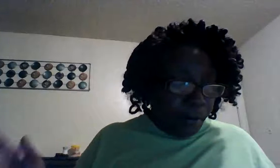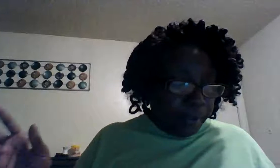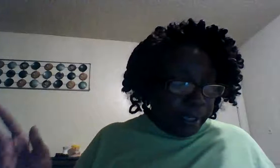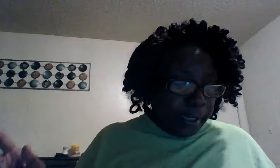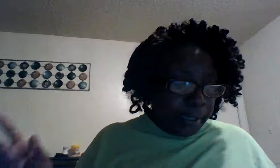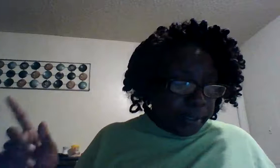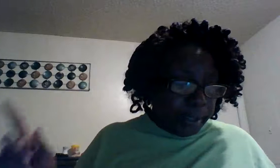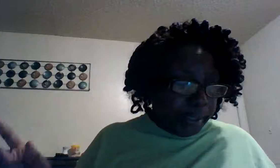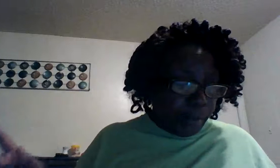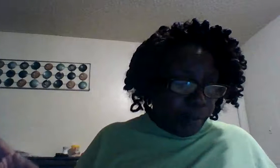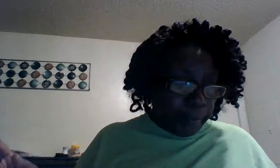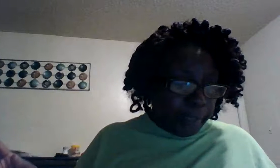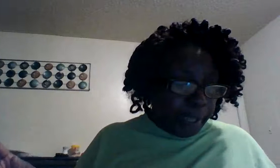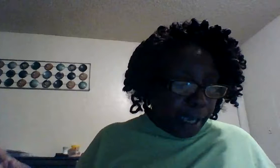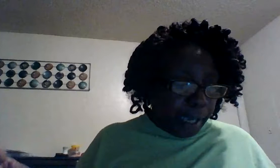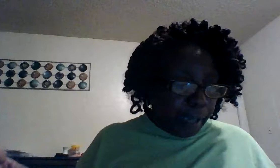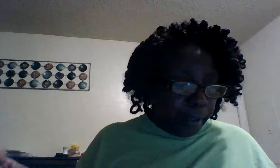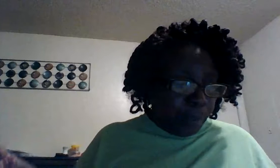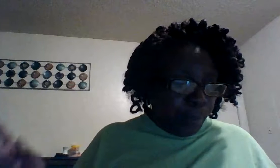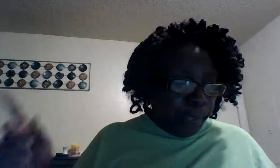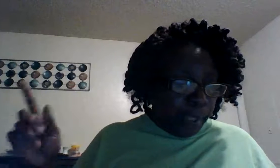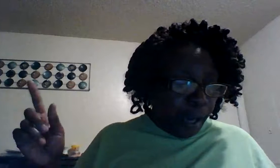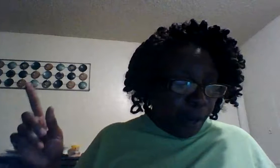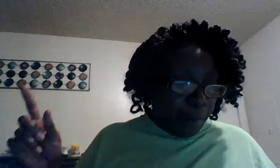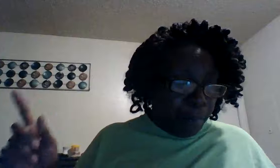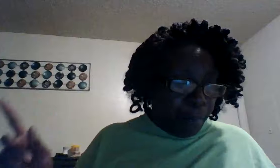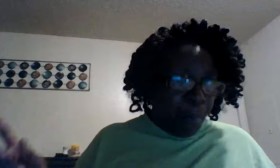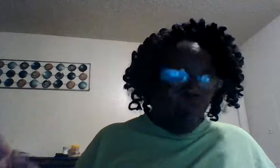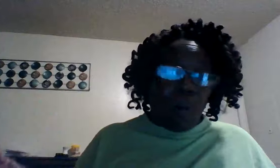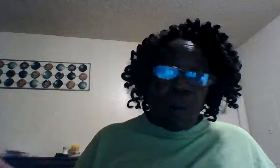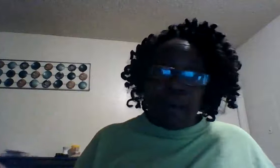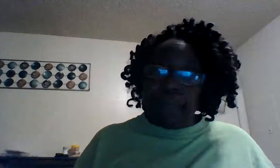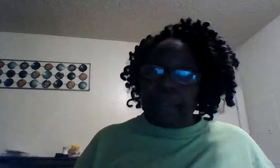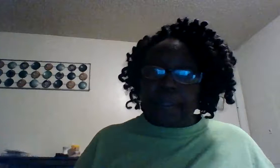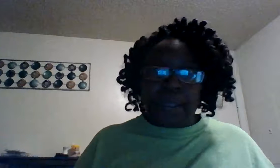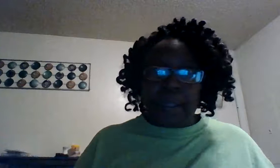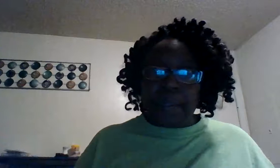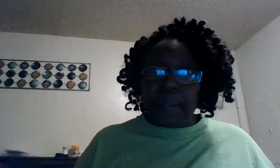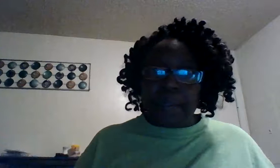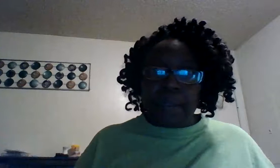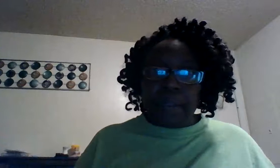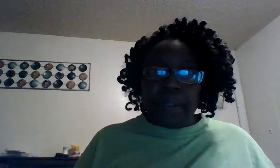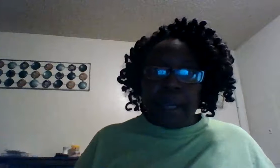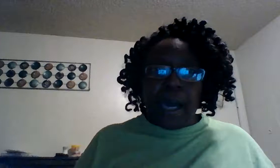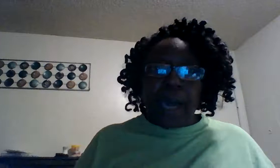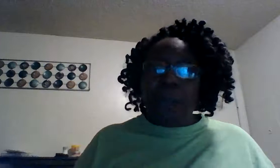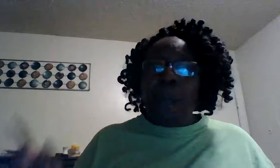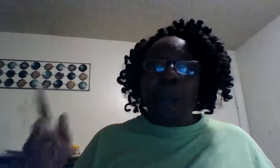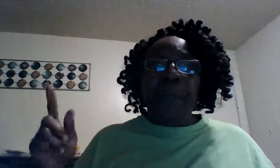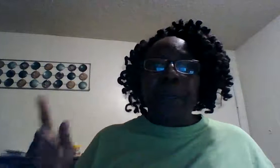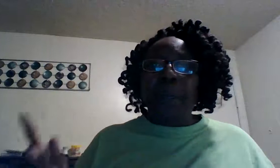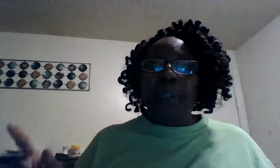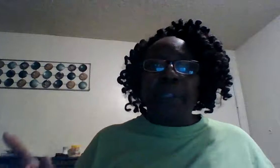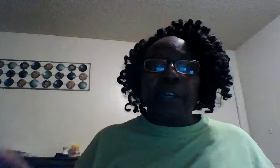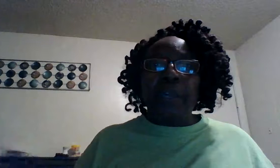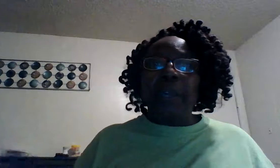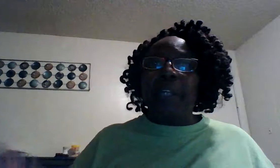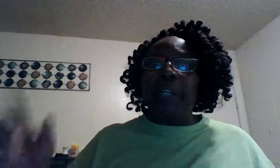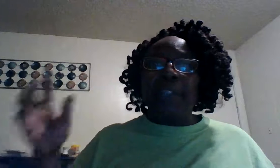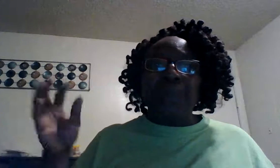these things glory be to god we are more than a conqueror all right why we are more than a conqueror because of